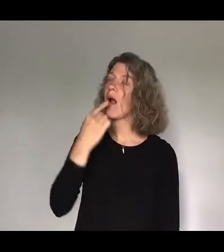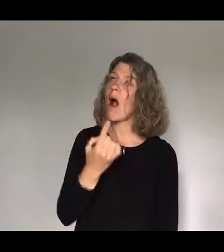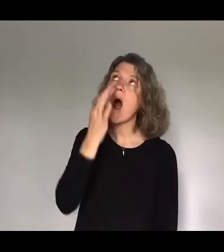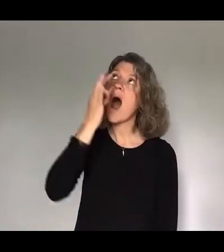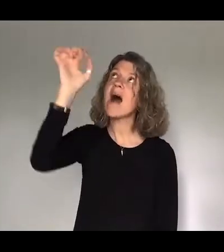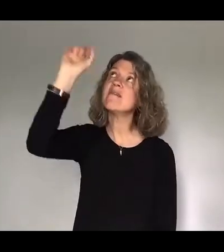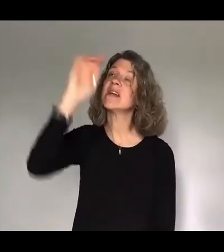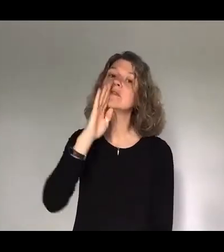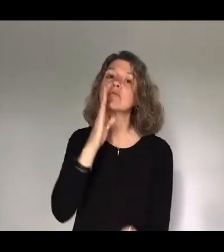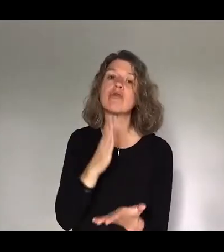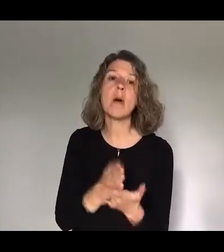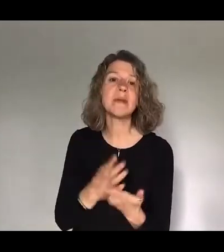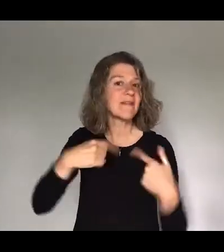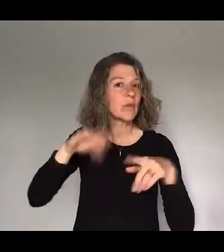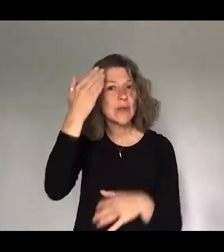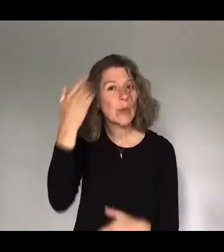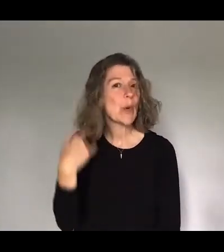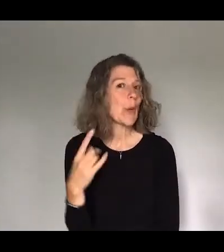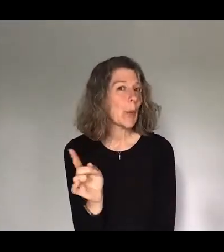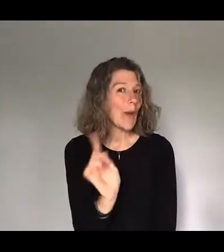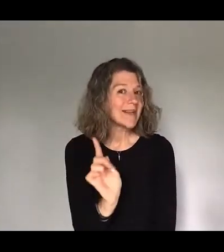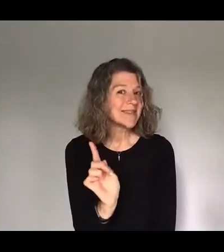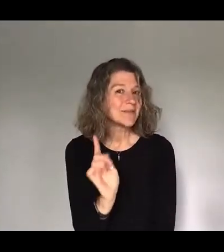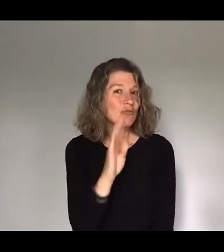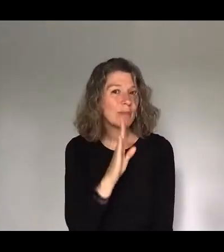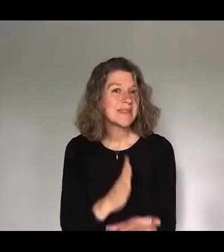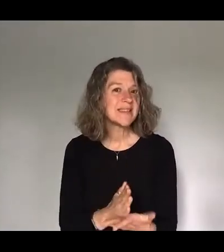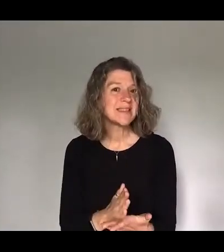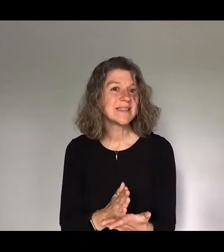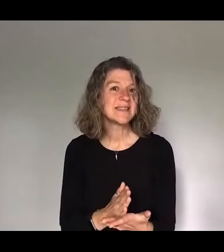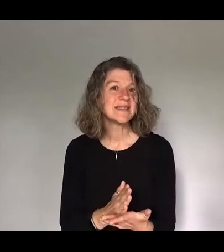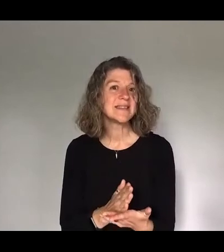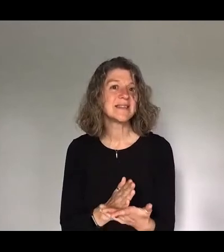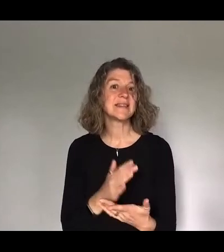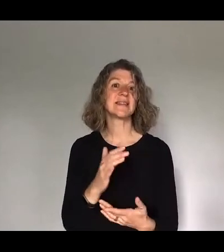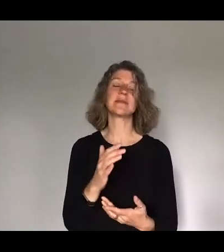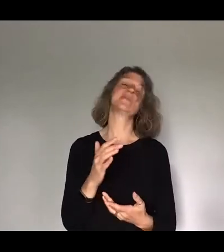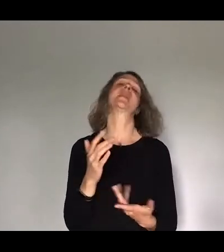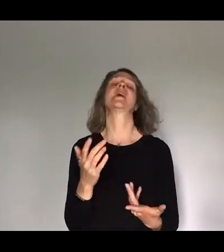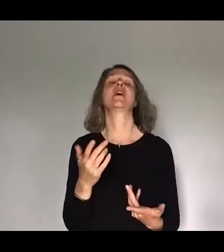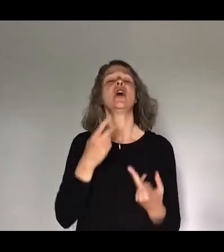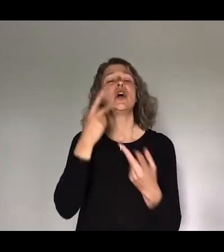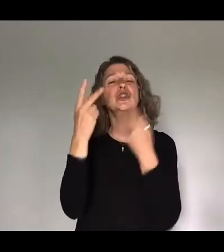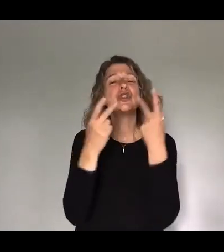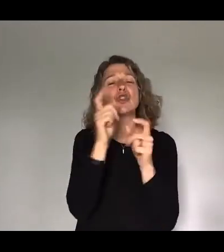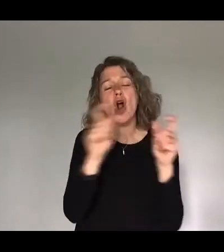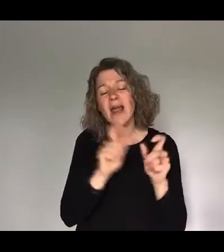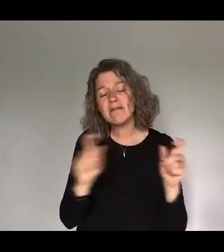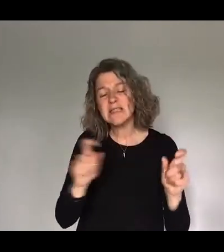don't know what they are I get quite stuck on song lyrics you know I don't know if you've ever had this when you hear a